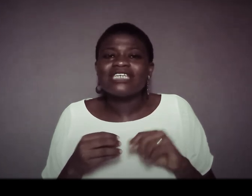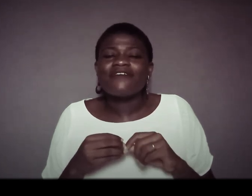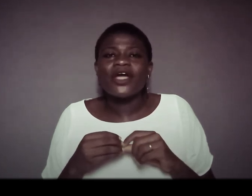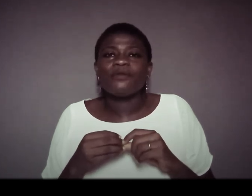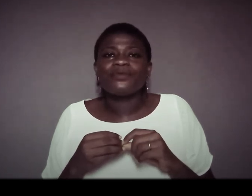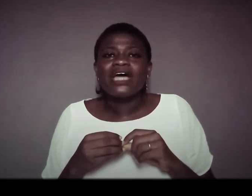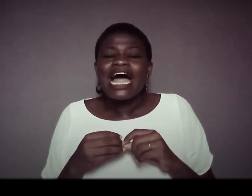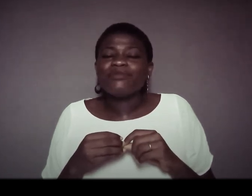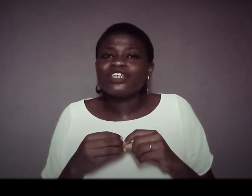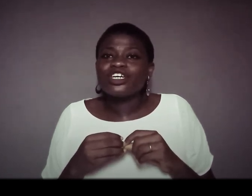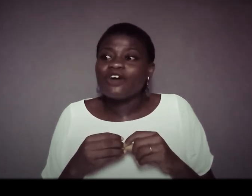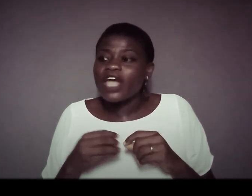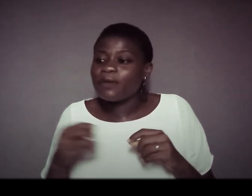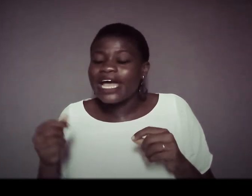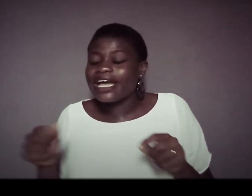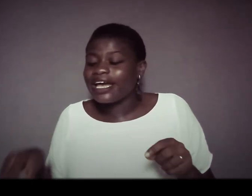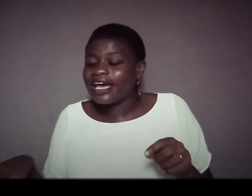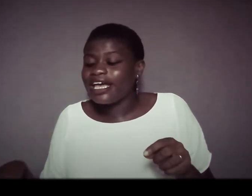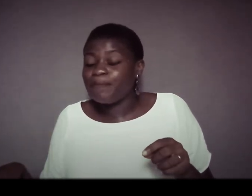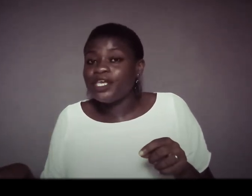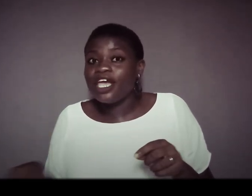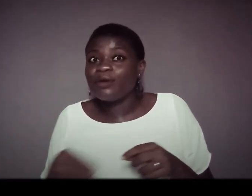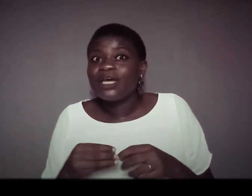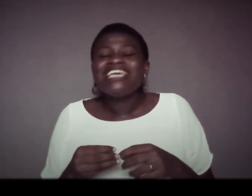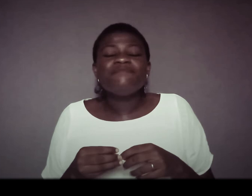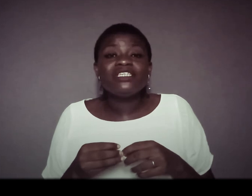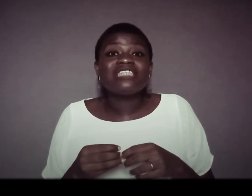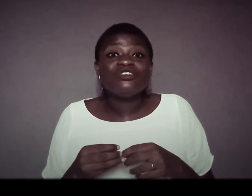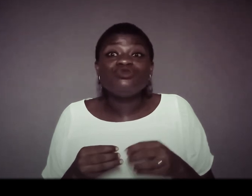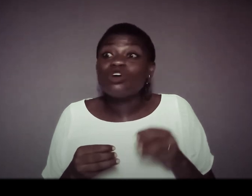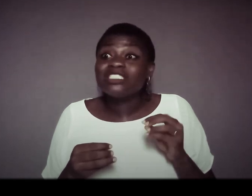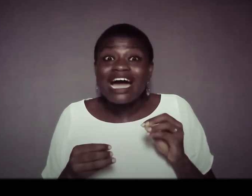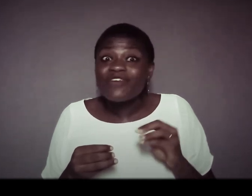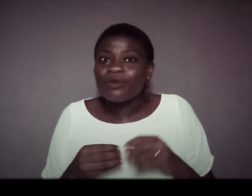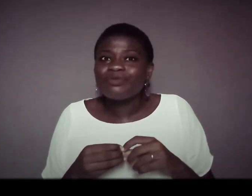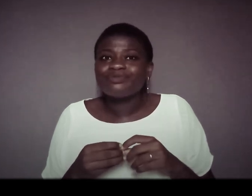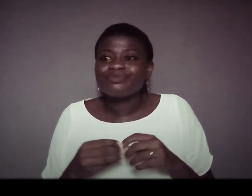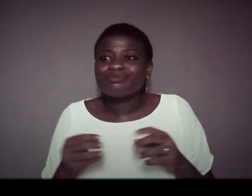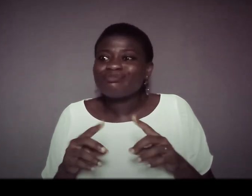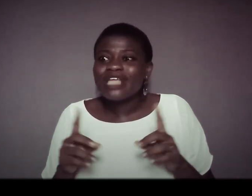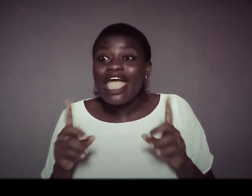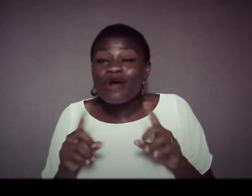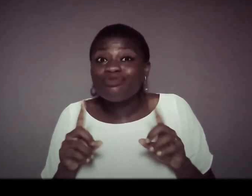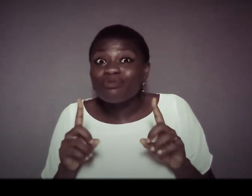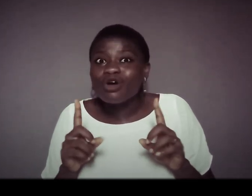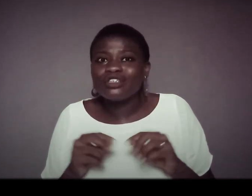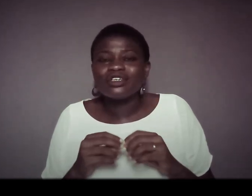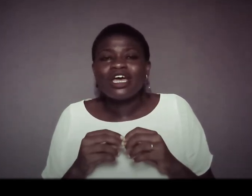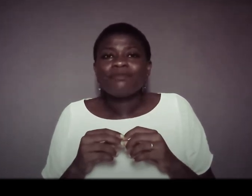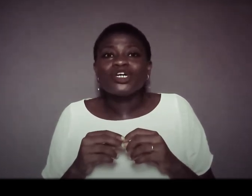have help i'm not talking of help like a pao it means that you don't have help help from god because